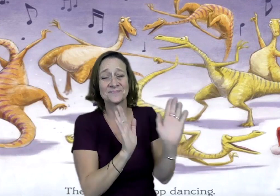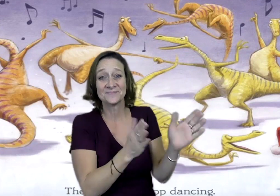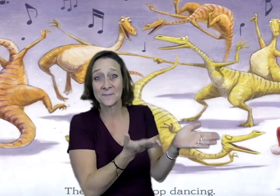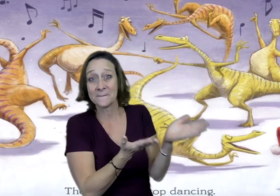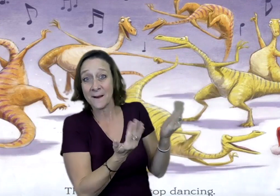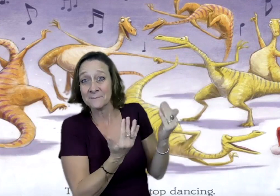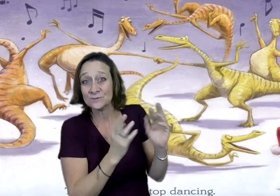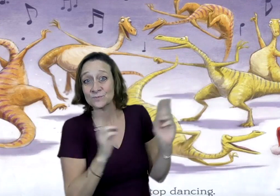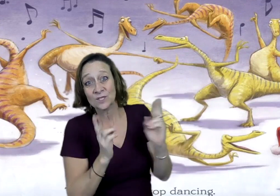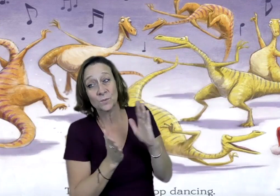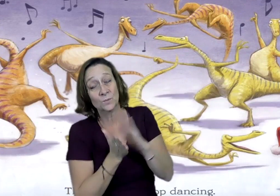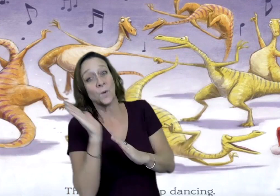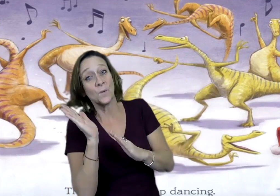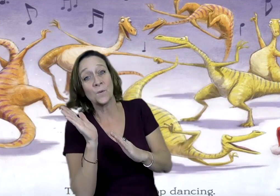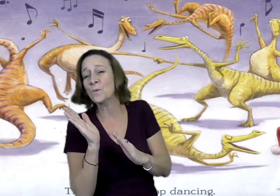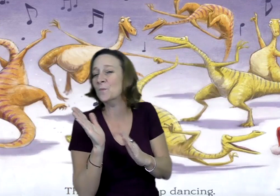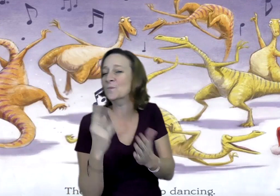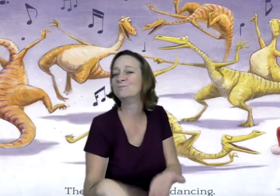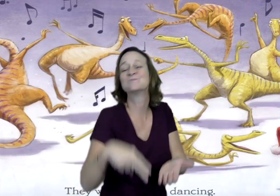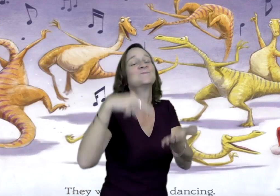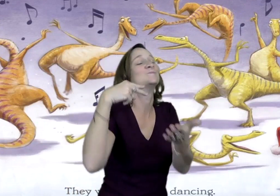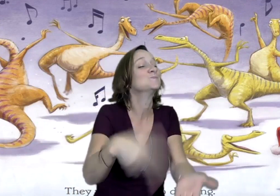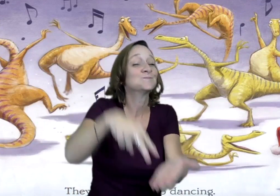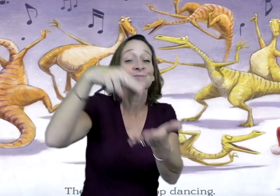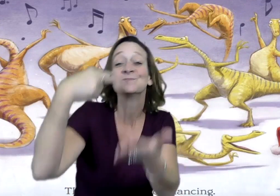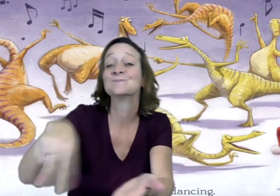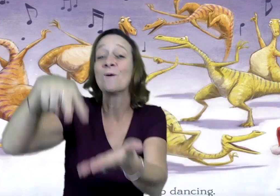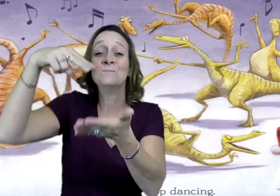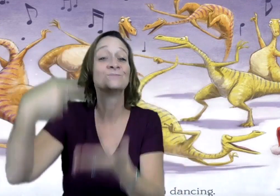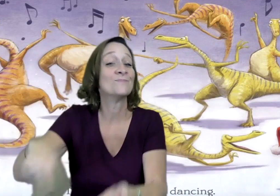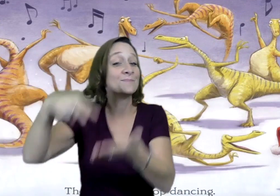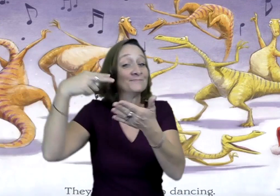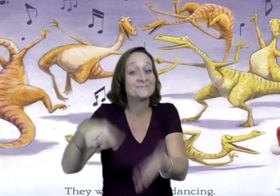Santa would say, come on, it's time to go. And they would just keep dancing and dancing.